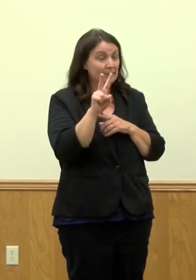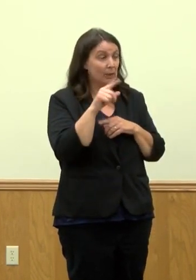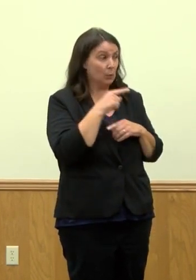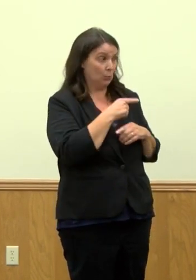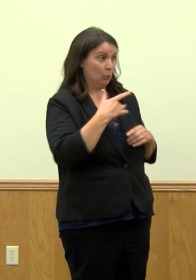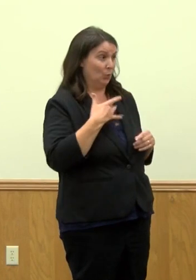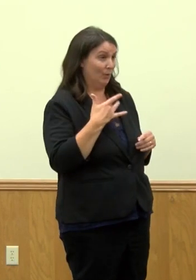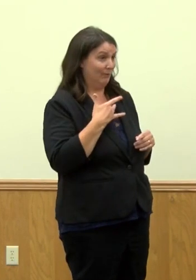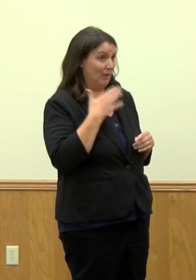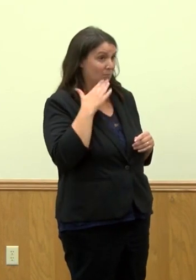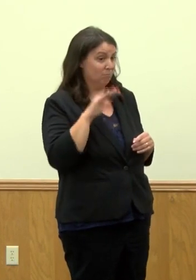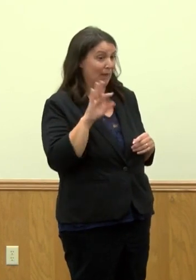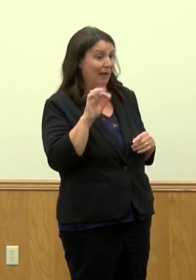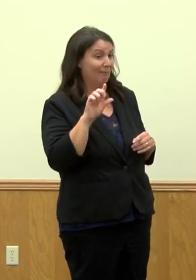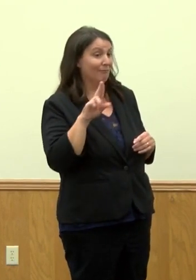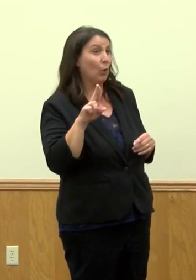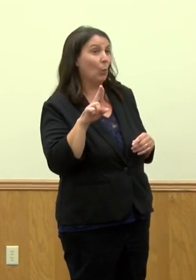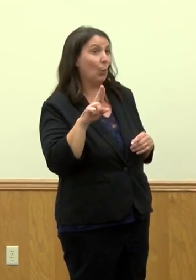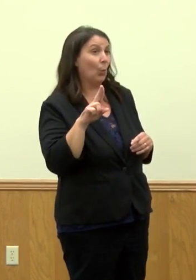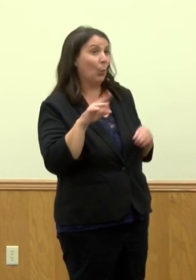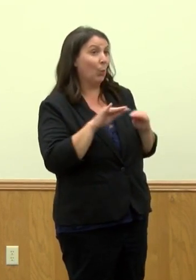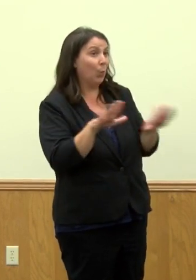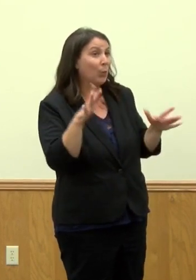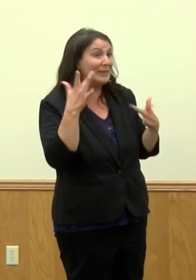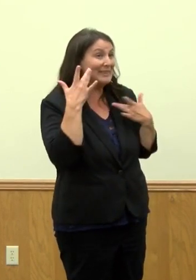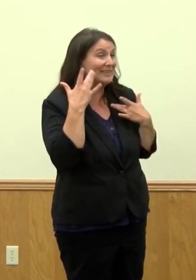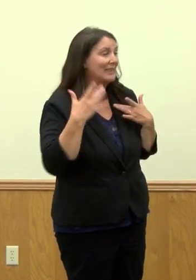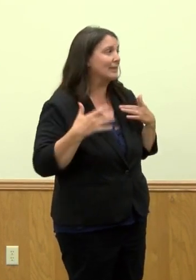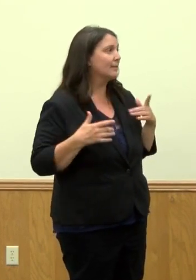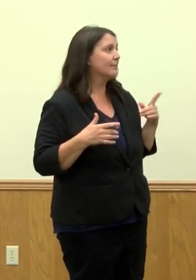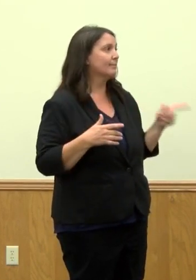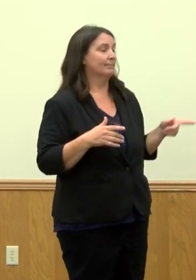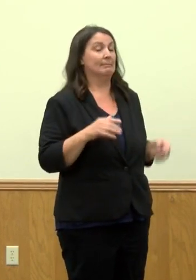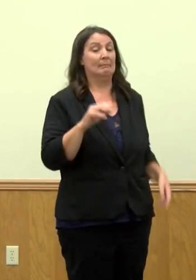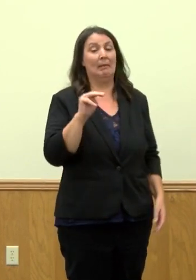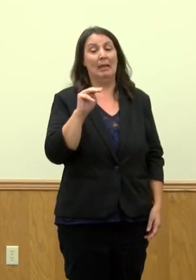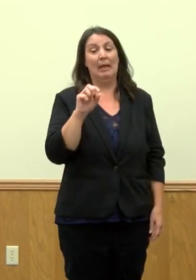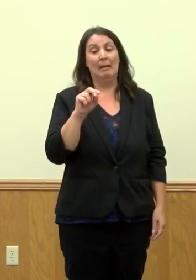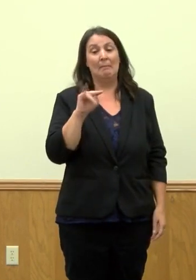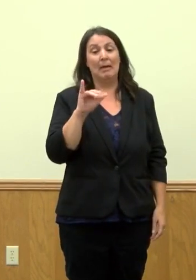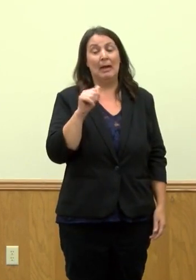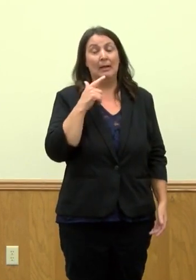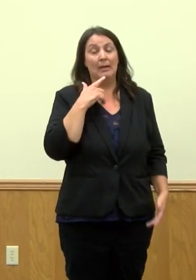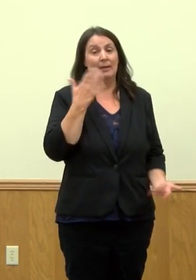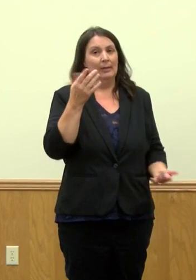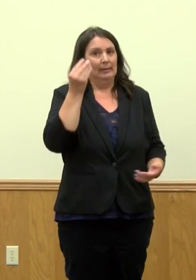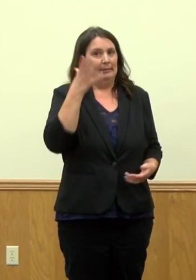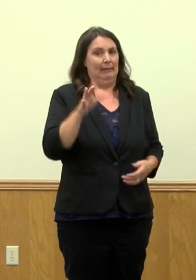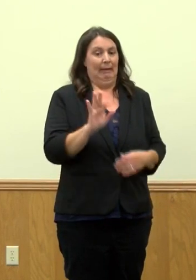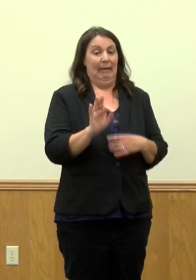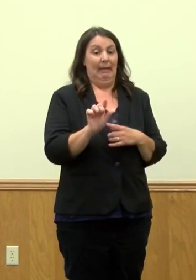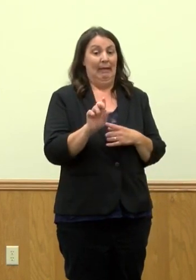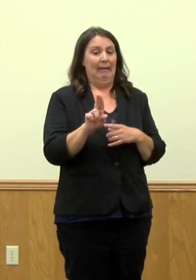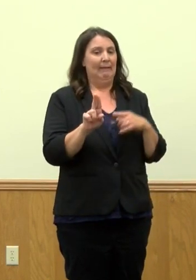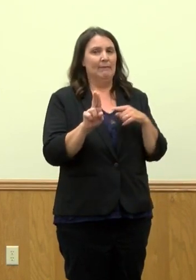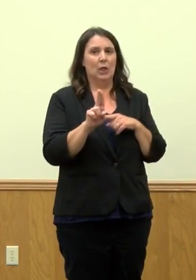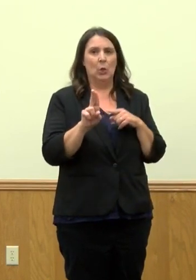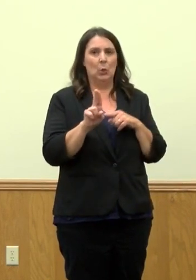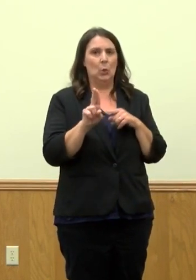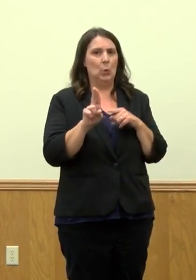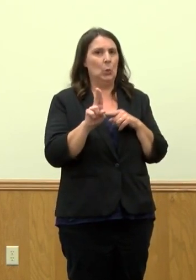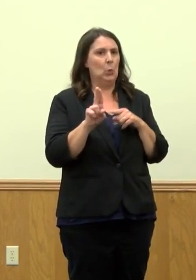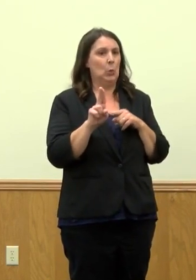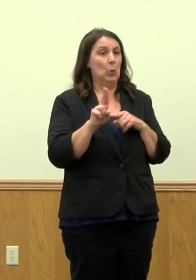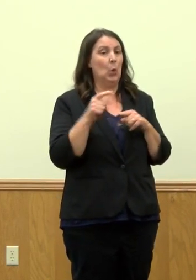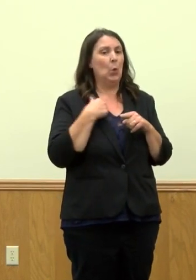anticipating a bad flu season this year? Are we anticipating a bad flu season? You know, flu is always, we always look at the southern hemisphere to